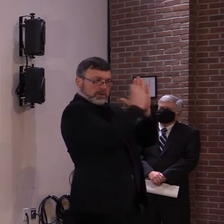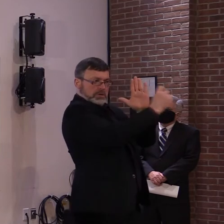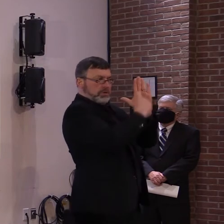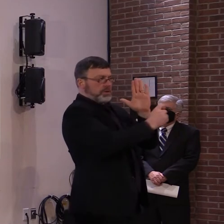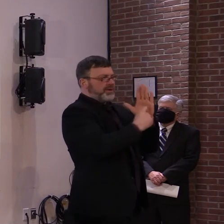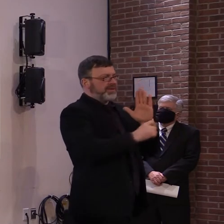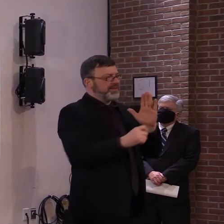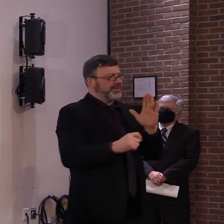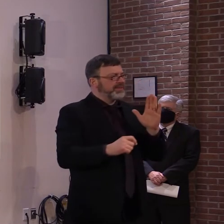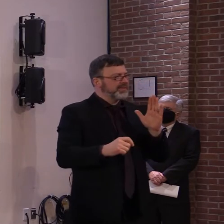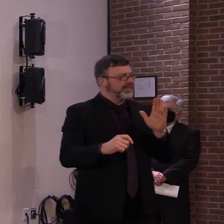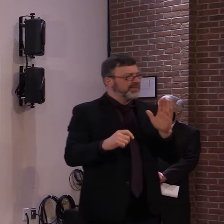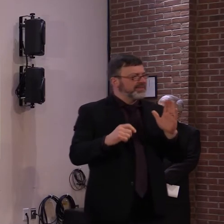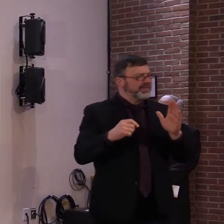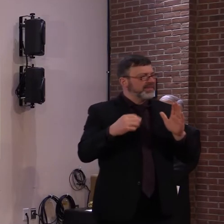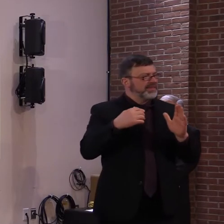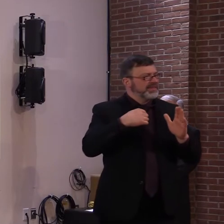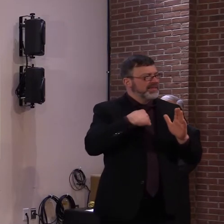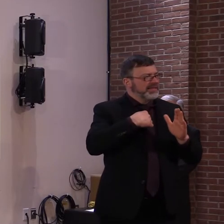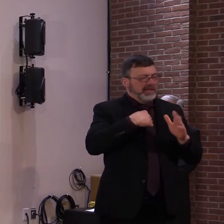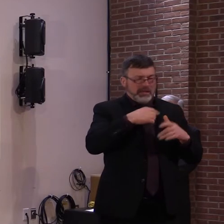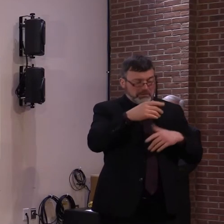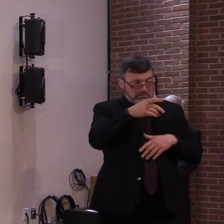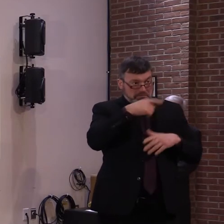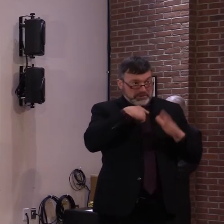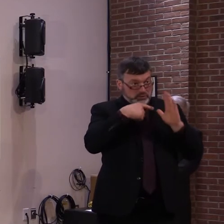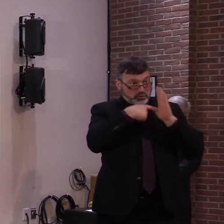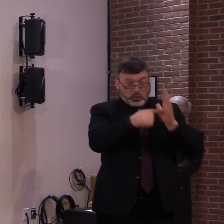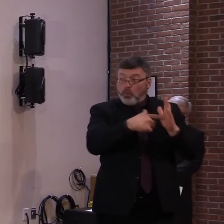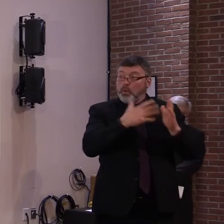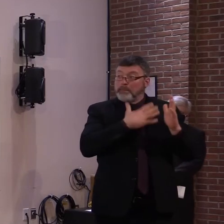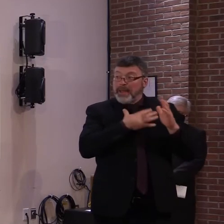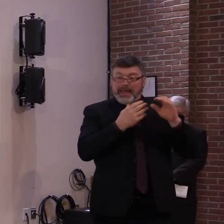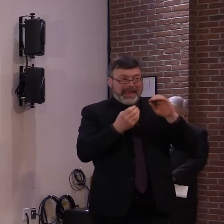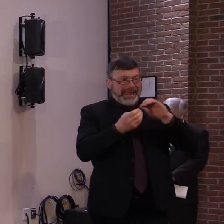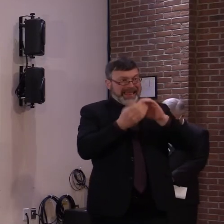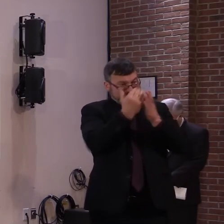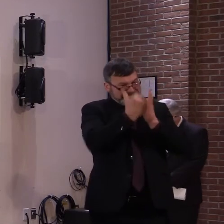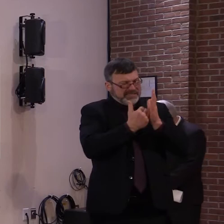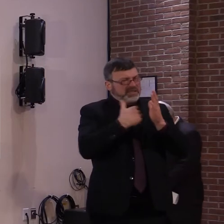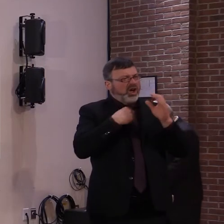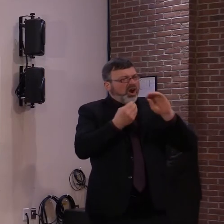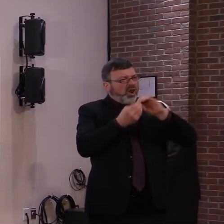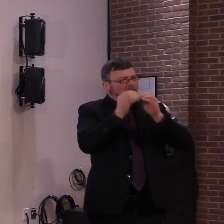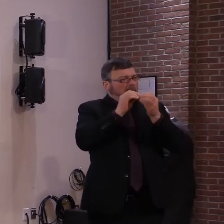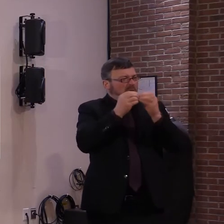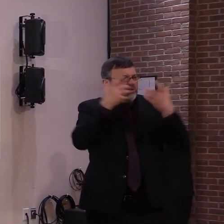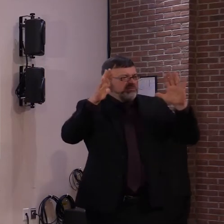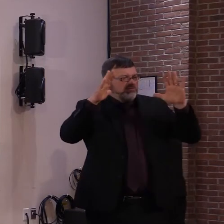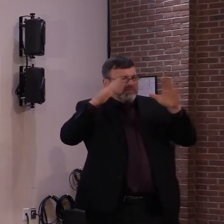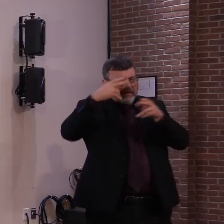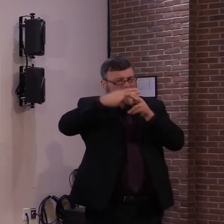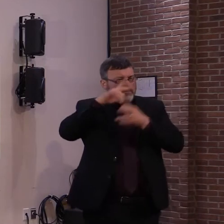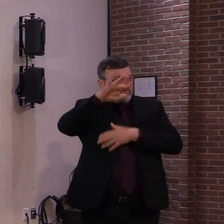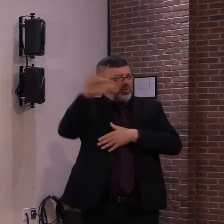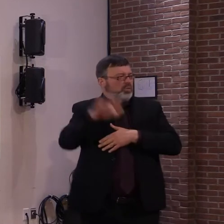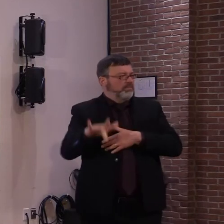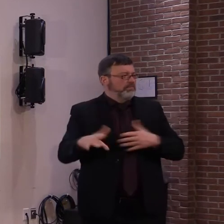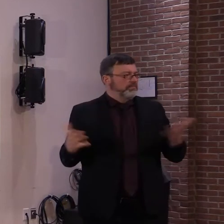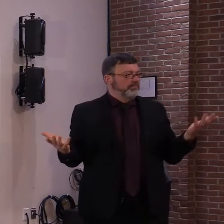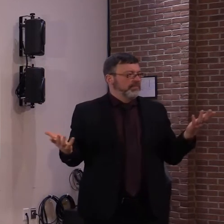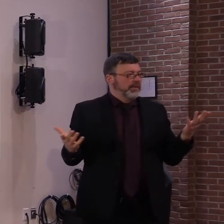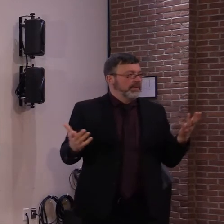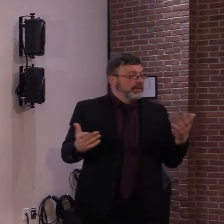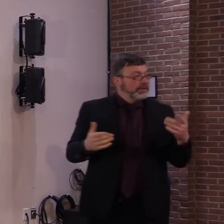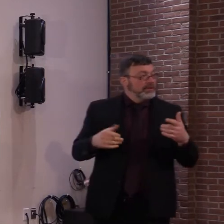That's all we're looking for. We're going to, we still have more than half our list left. So we're going to move. We're going to move to Andrew.